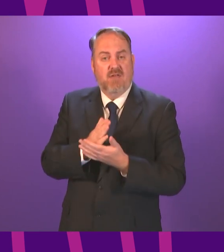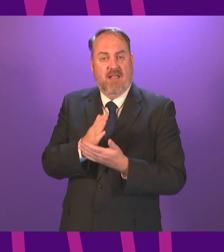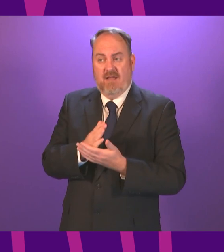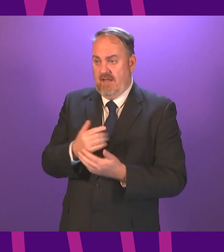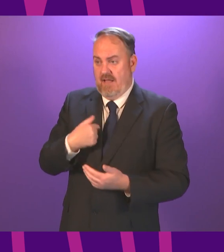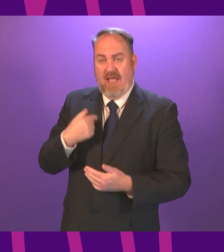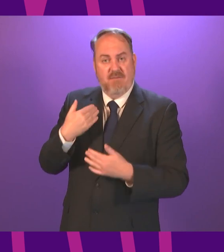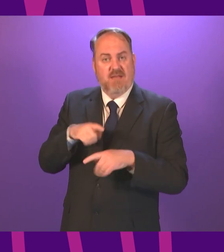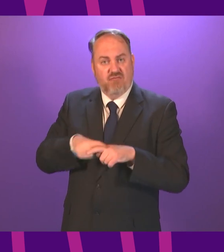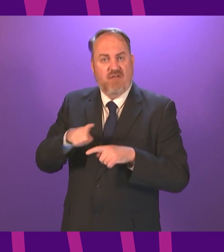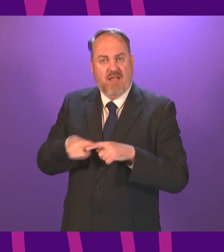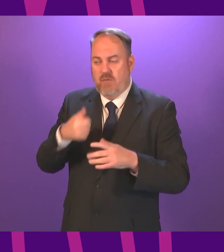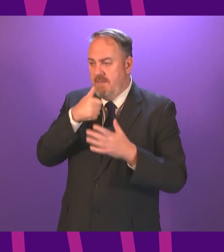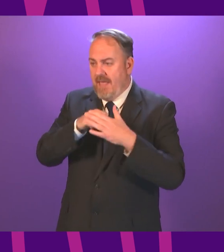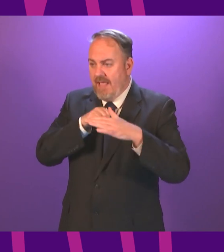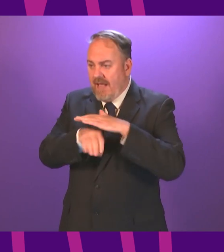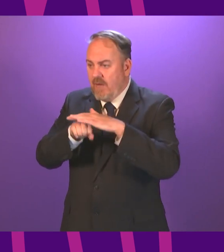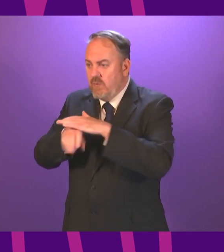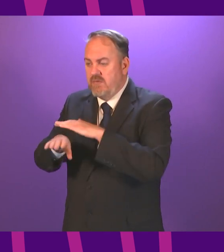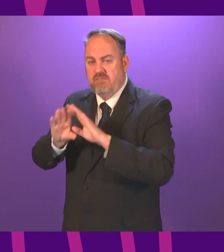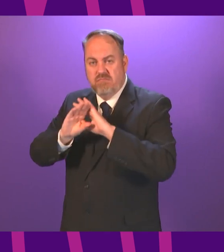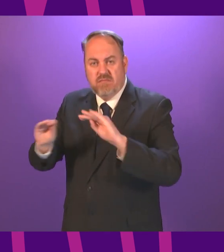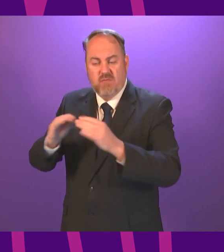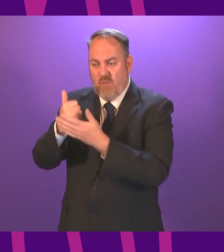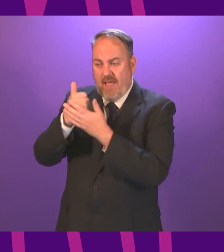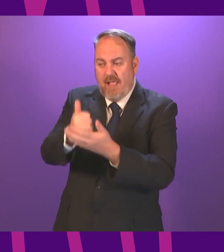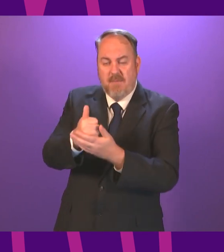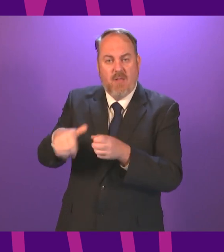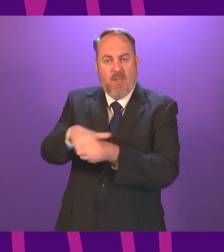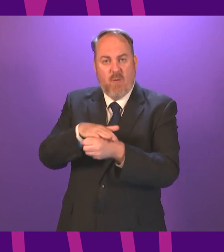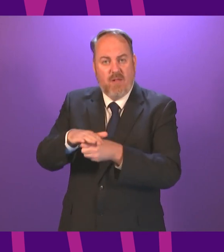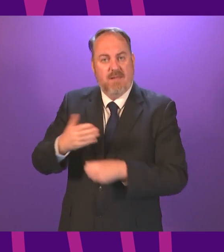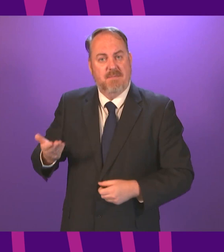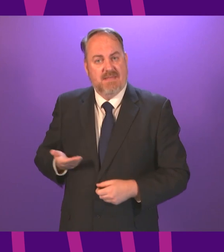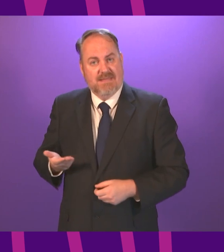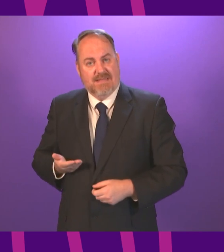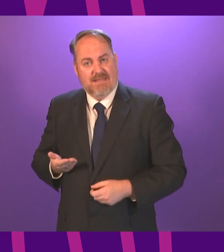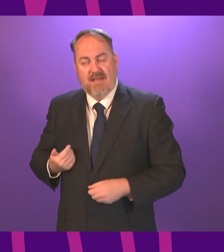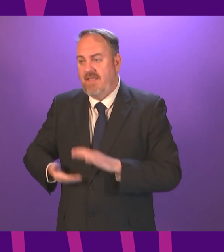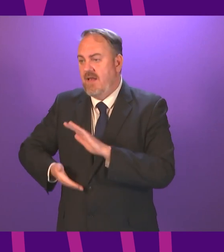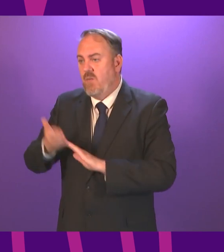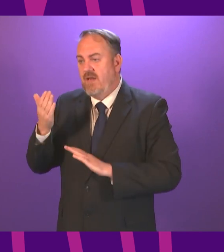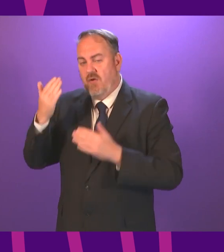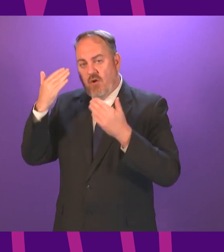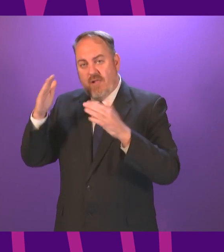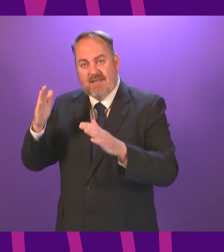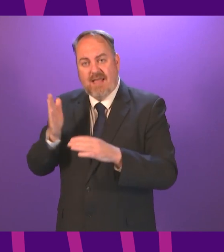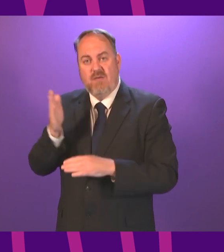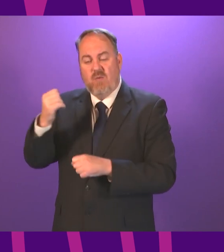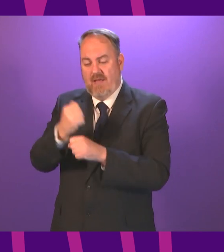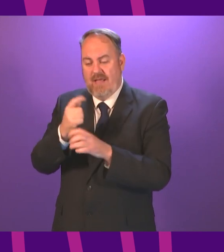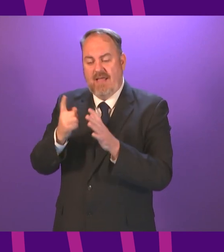meal out as often as I could in order to help local businesses both in Glasgow and when I was in holiday in Galloway and around Ullapool